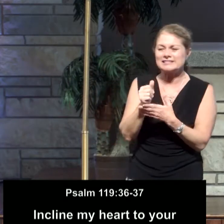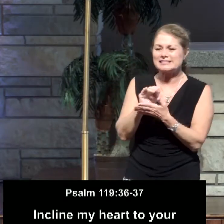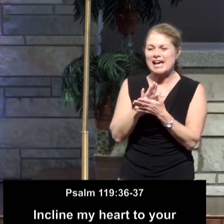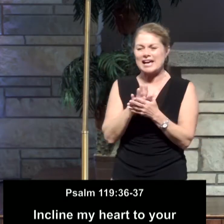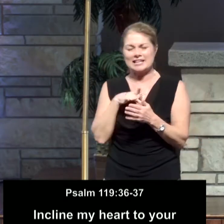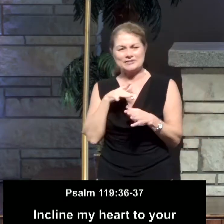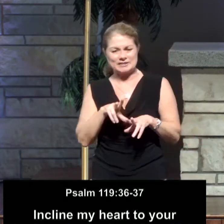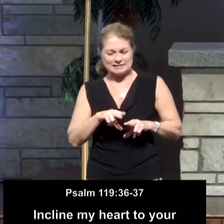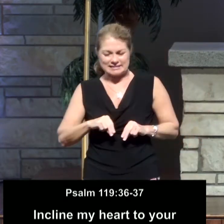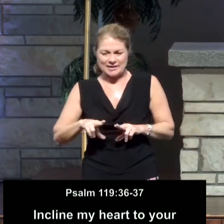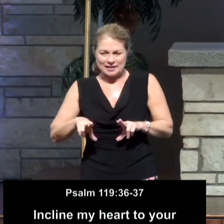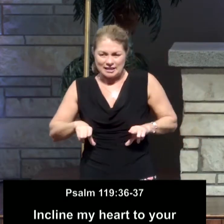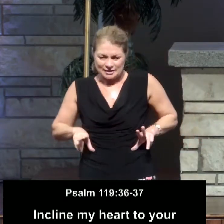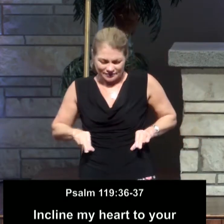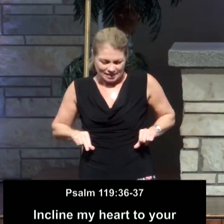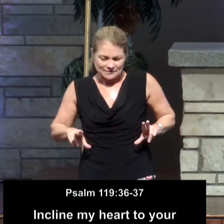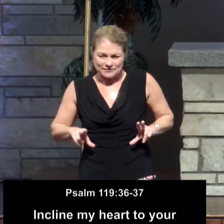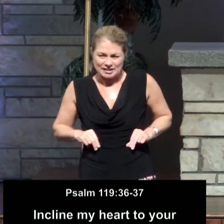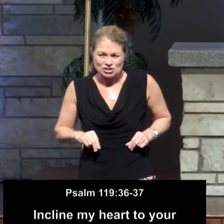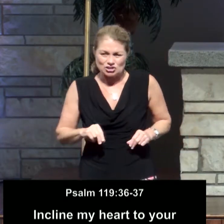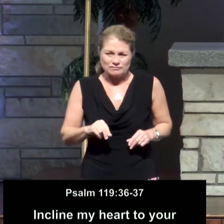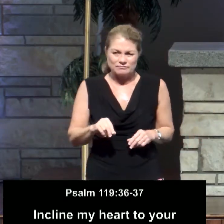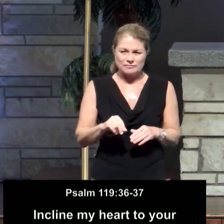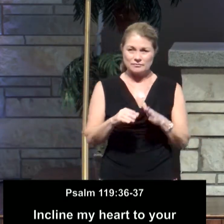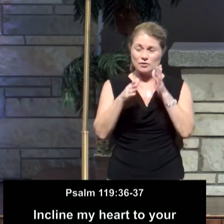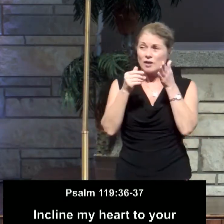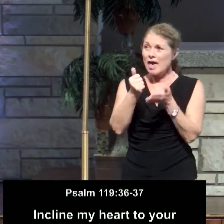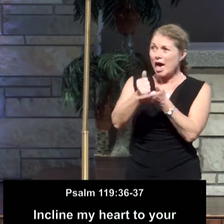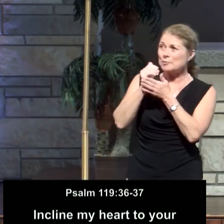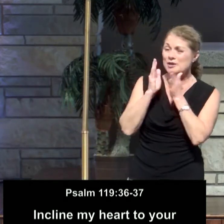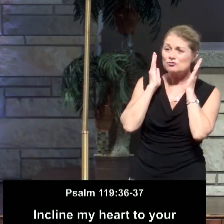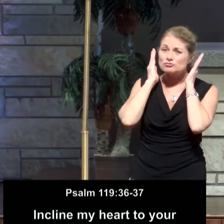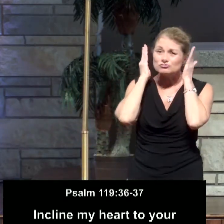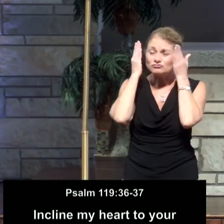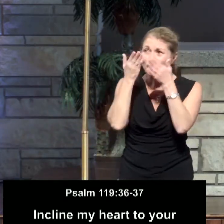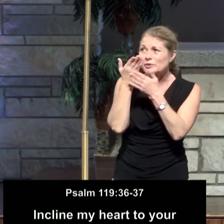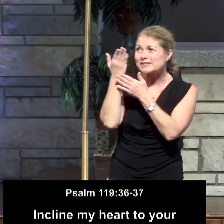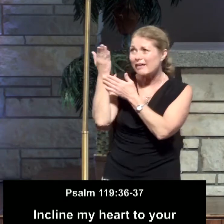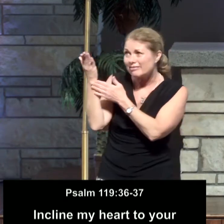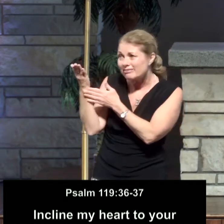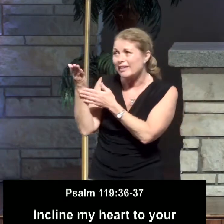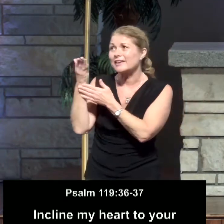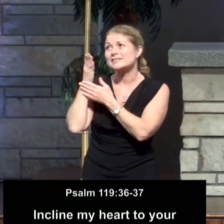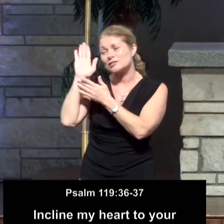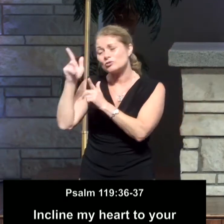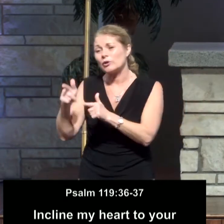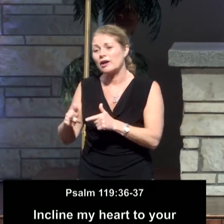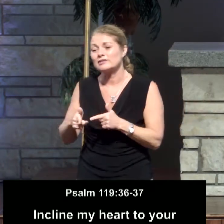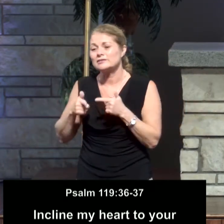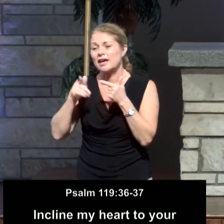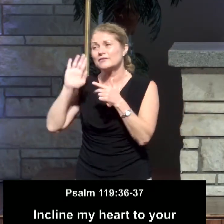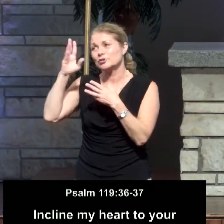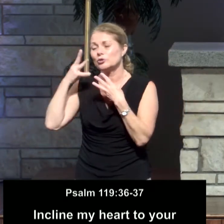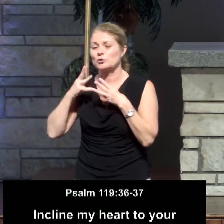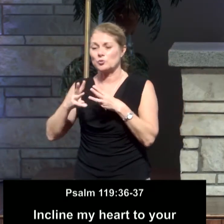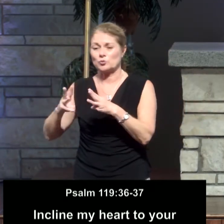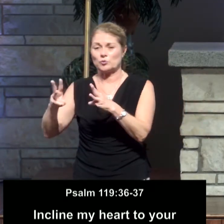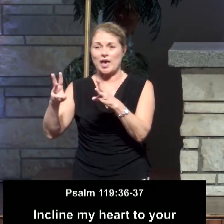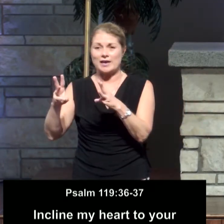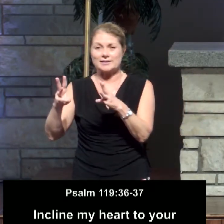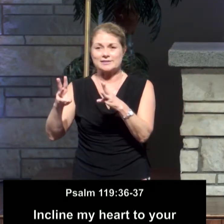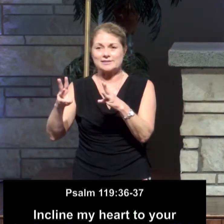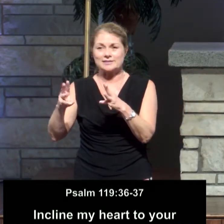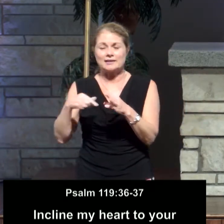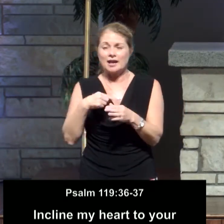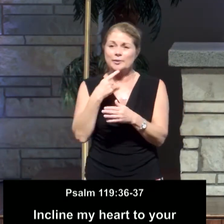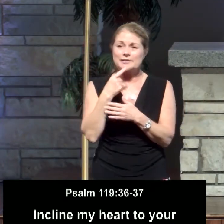Turn my eyes from looking at worthless things and give me life in your ways. See, I'll maintain the